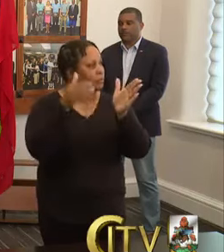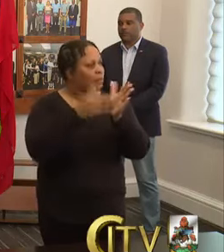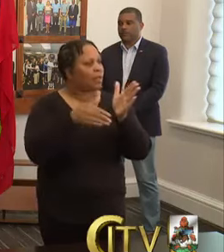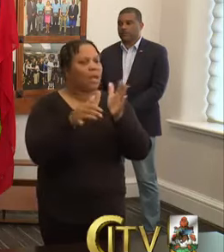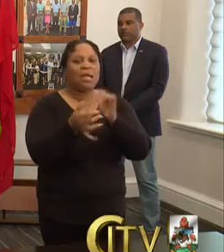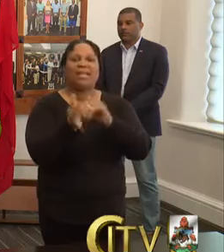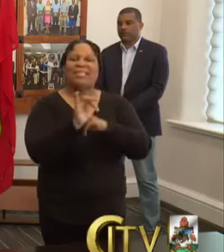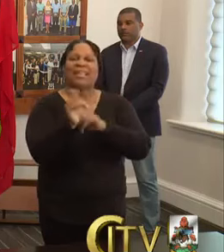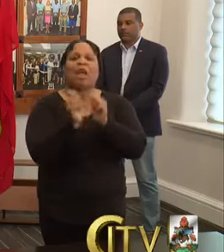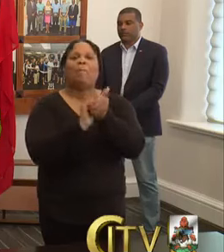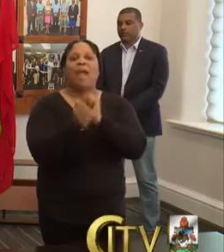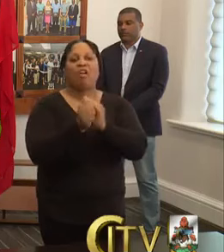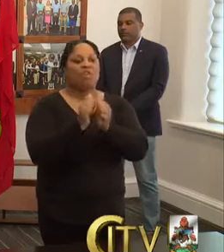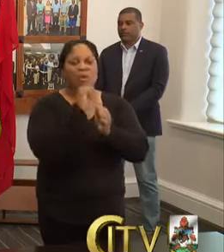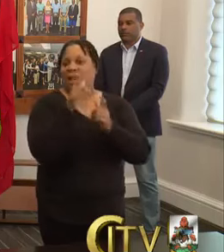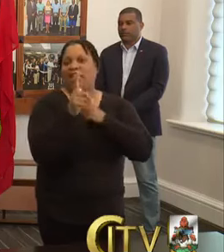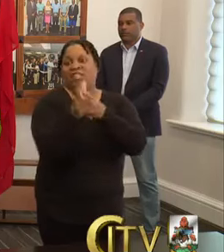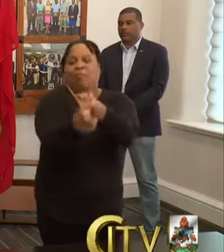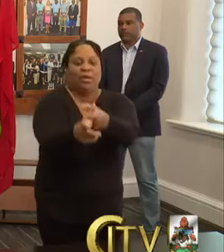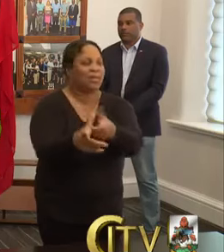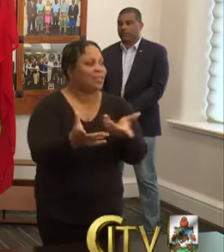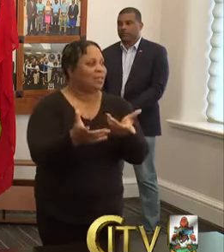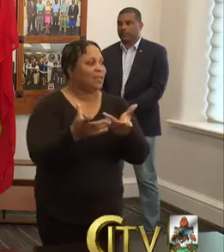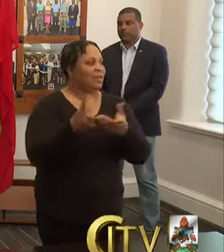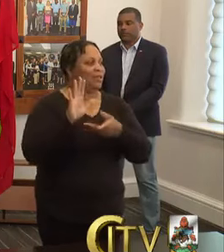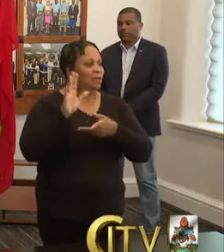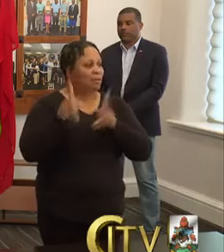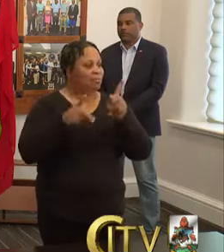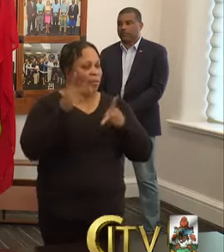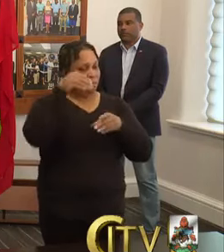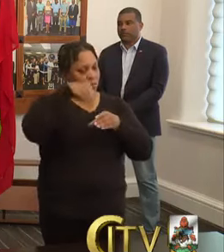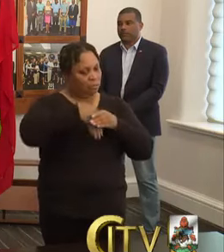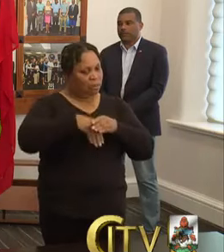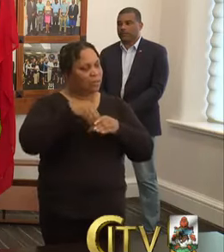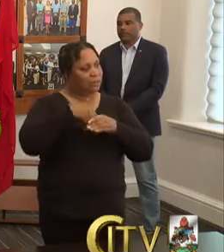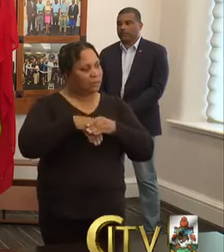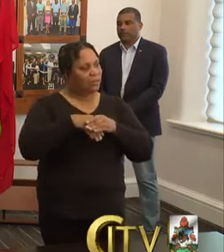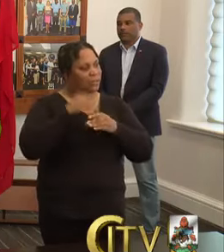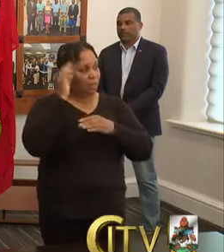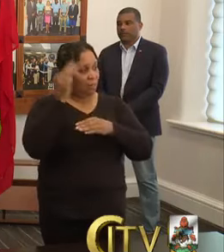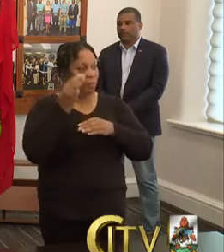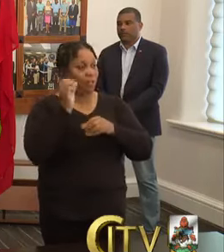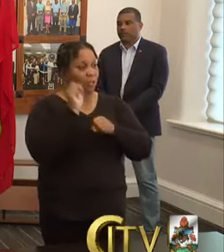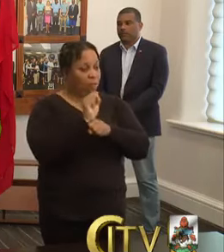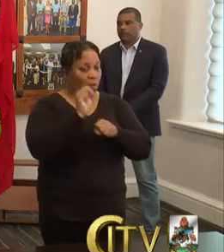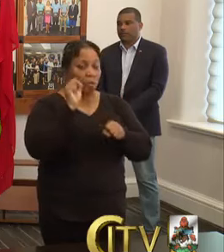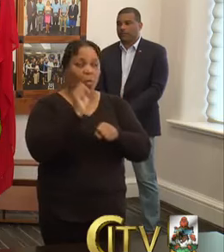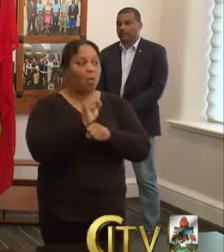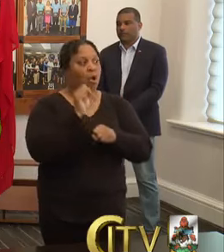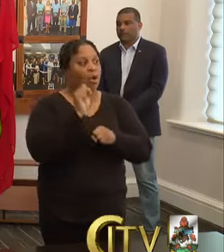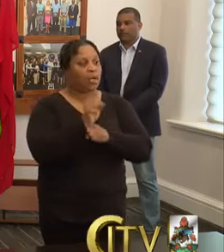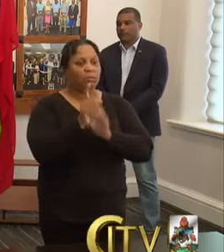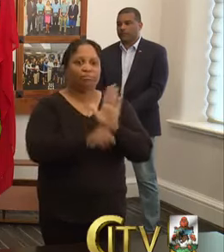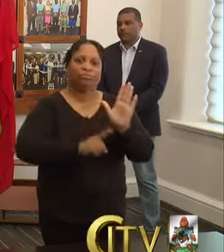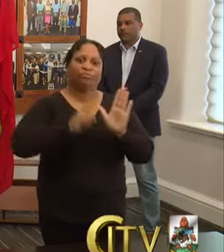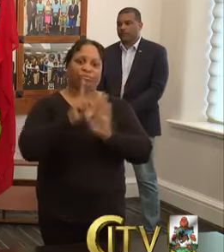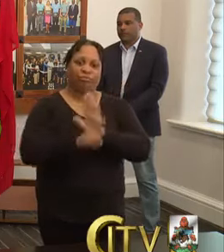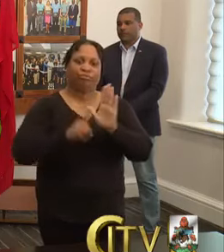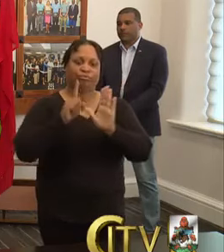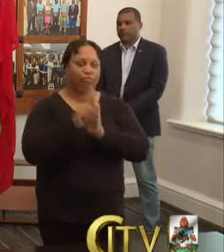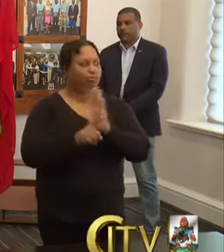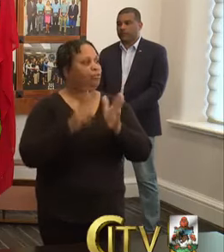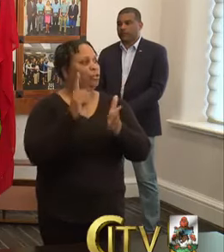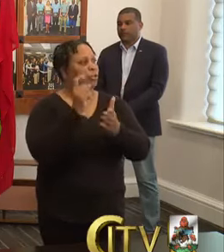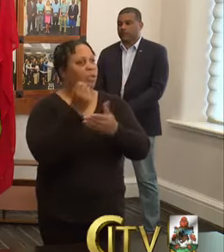marathon and not a sprint. And her, uh, persons inside of the ministry have been working, uh, for the last 12 weeks now